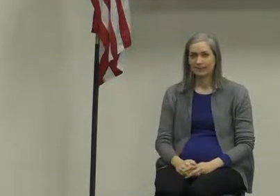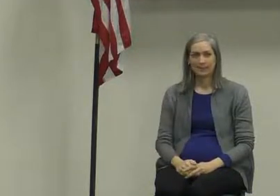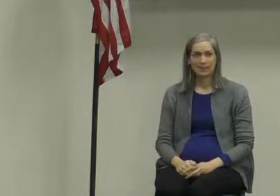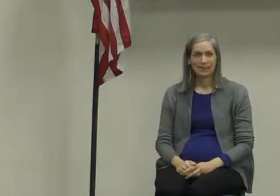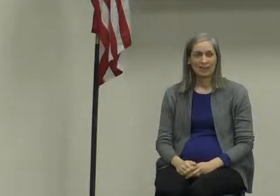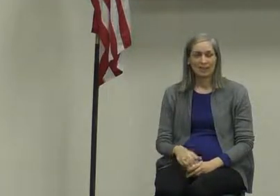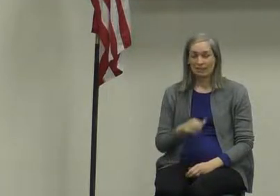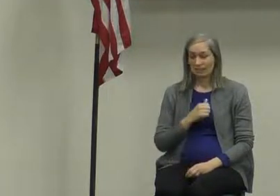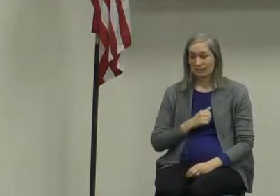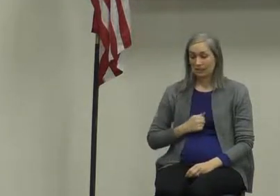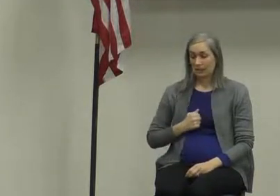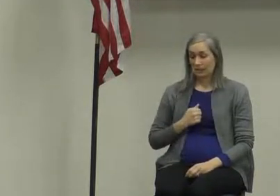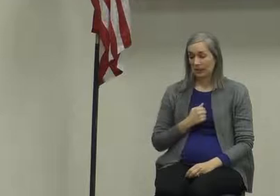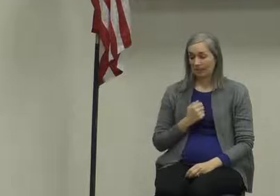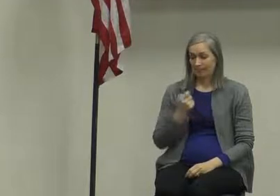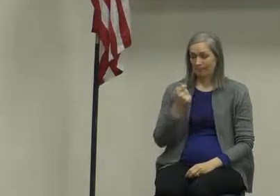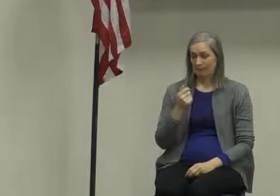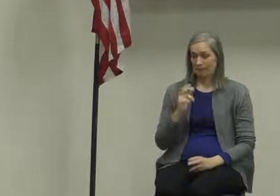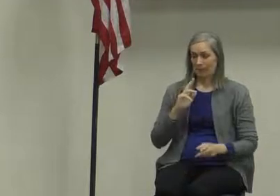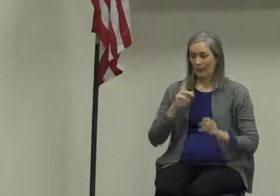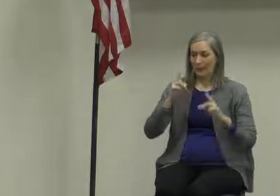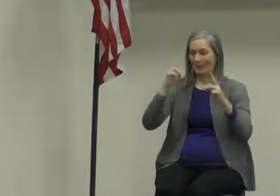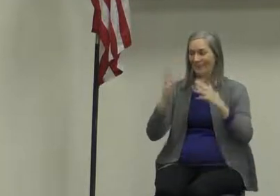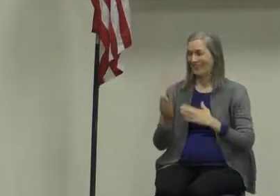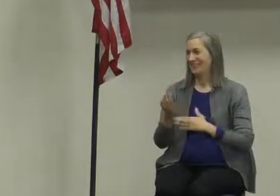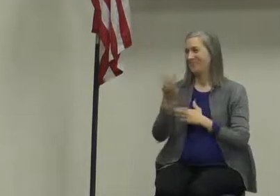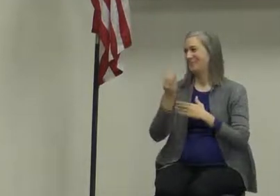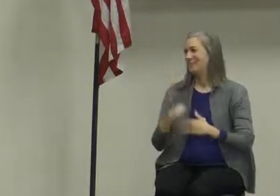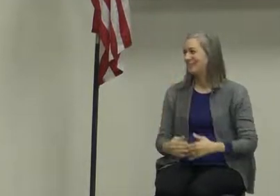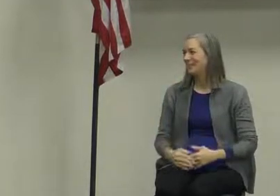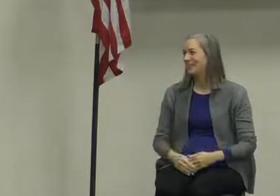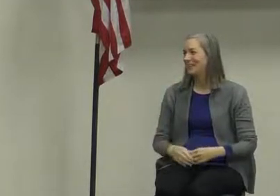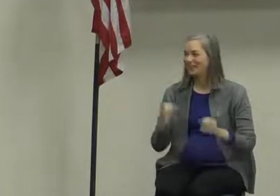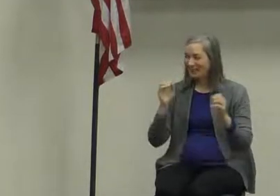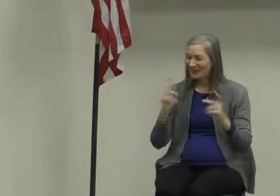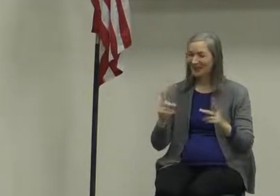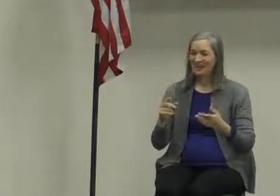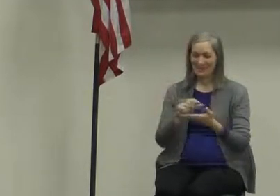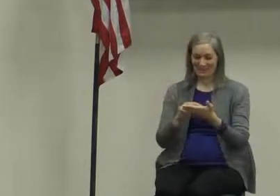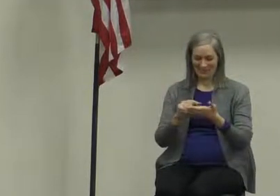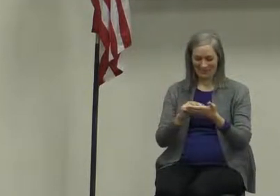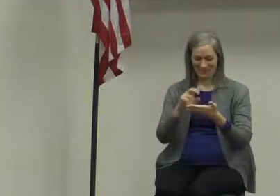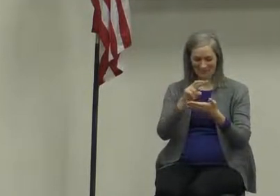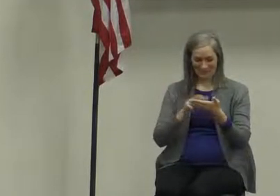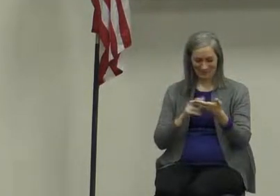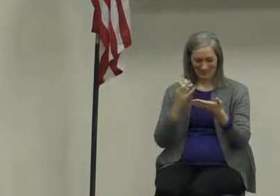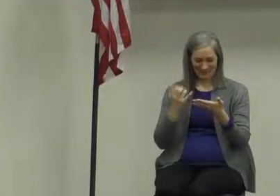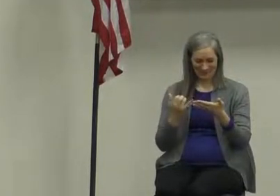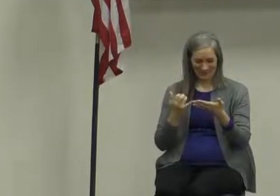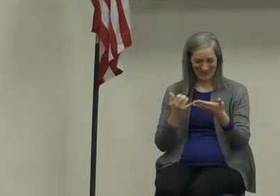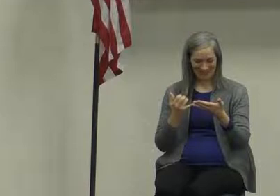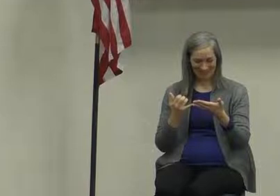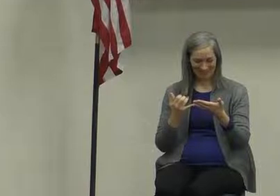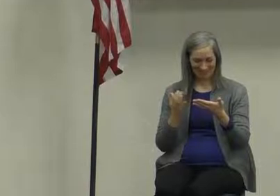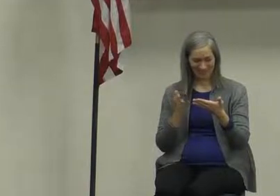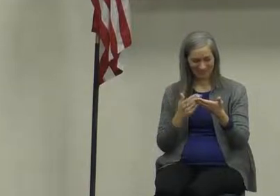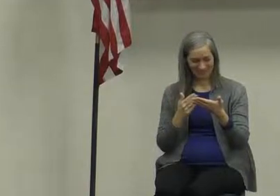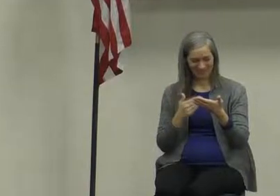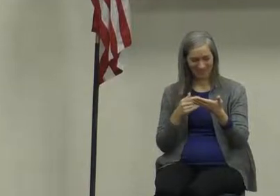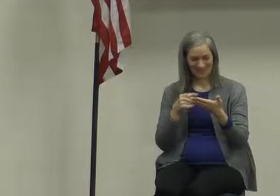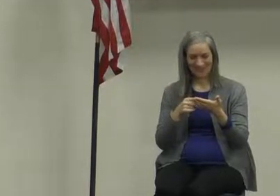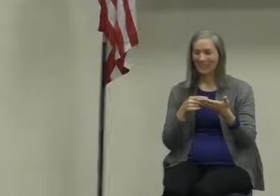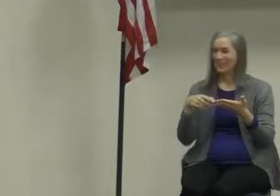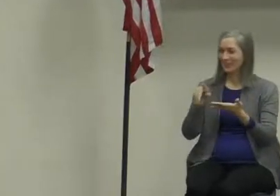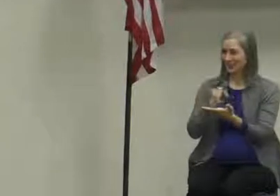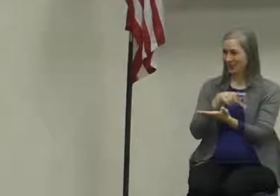sorry a little bit of a rush this morning okay so scripture reading today if you turn with me it's going to be psalm